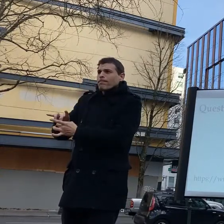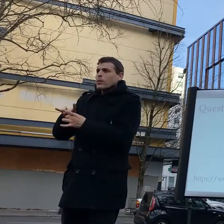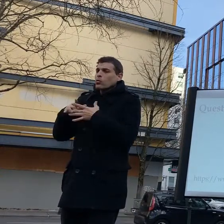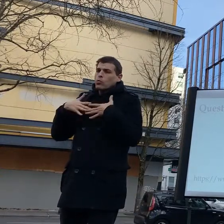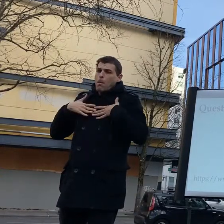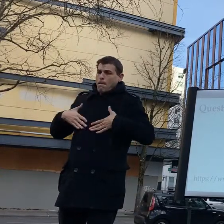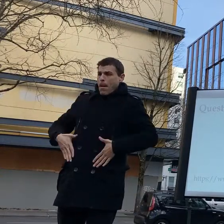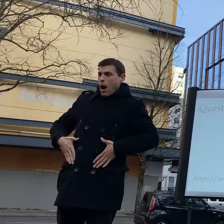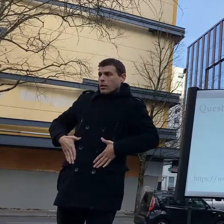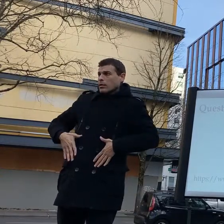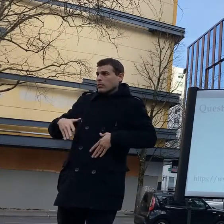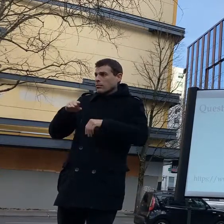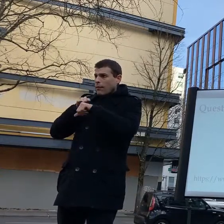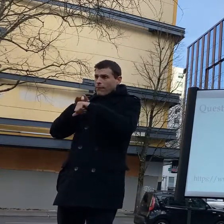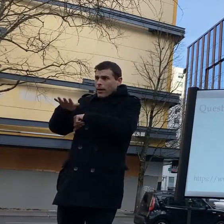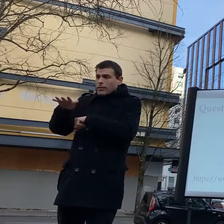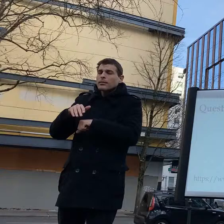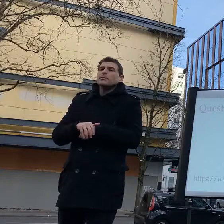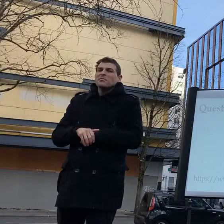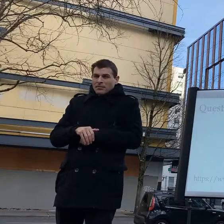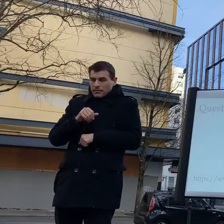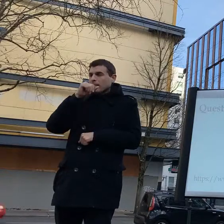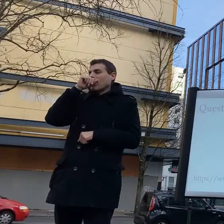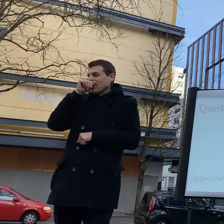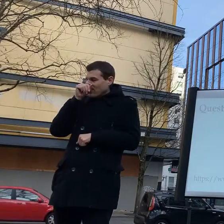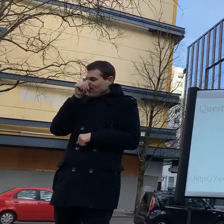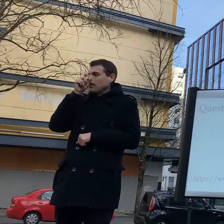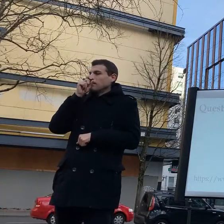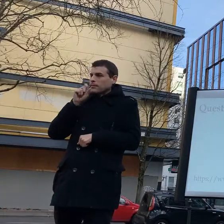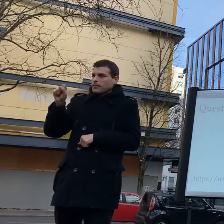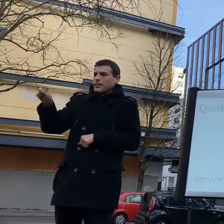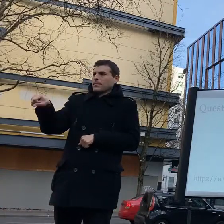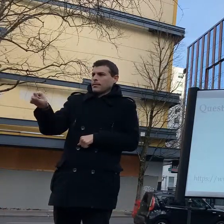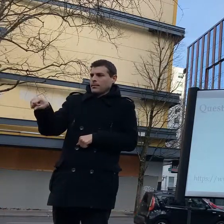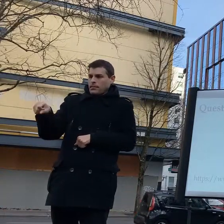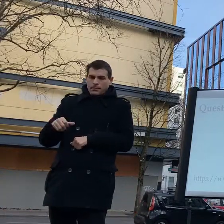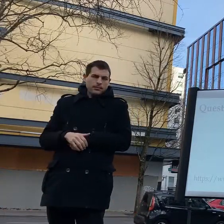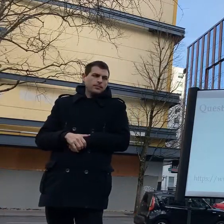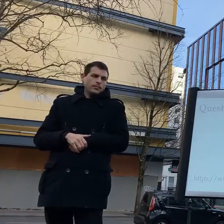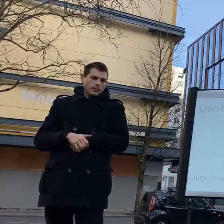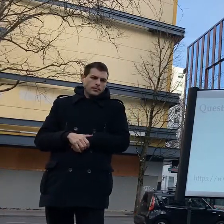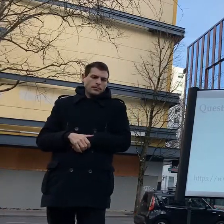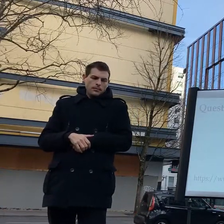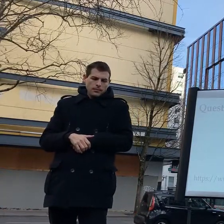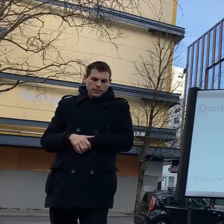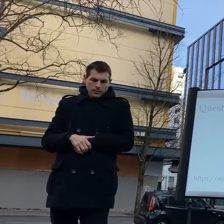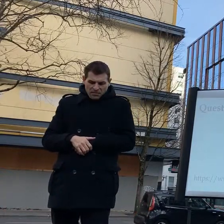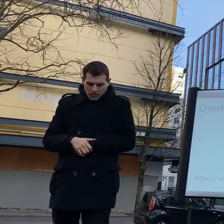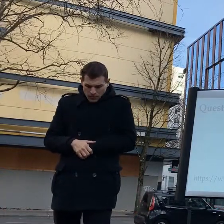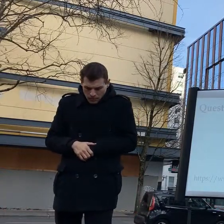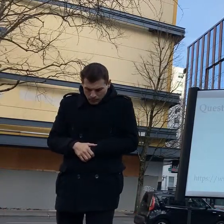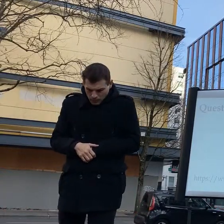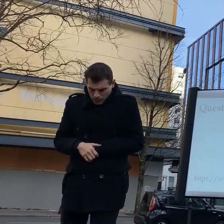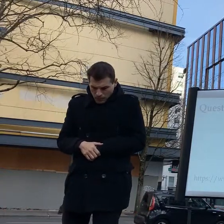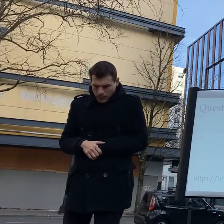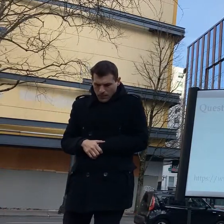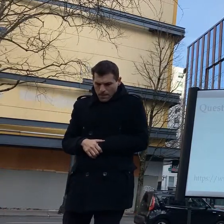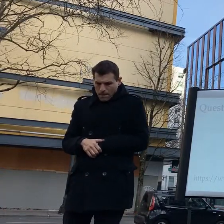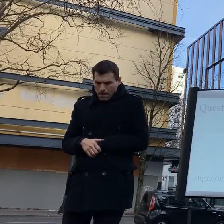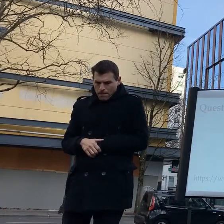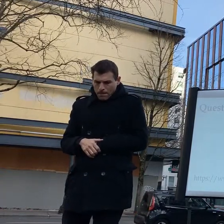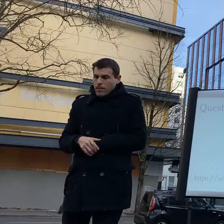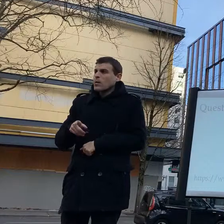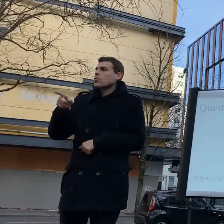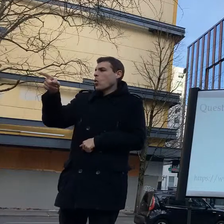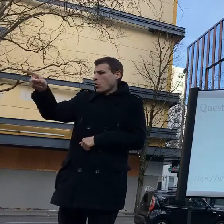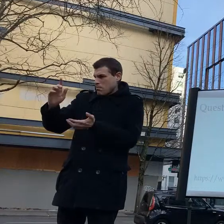of mid and then longer term um and you basically see it's it's not lead poisoning your body